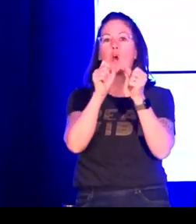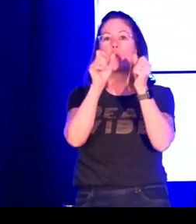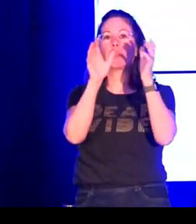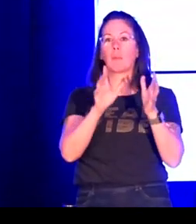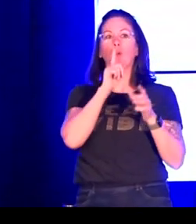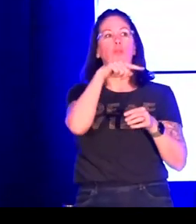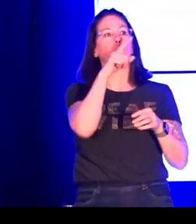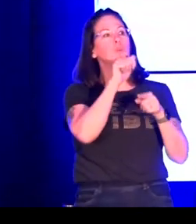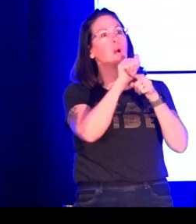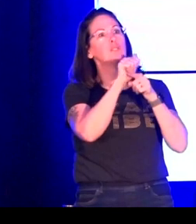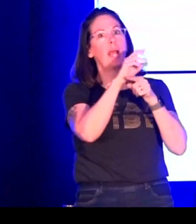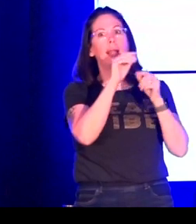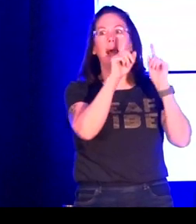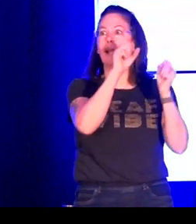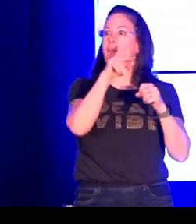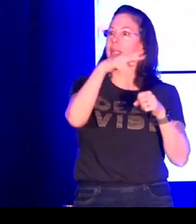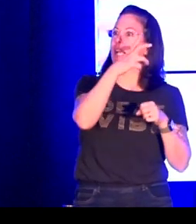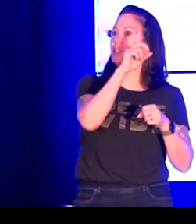that's traditionally what ends up happening.